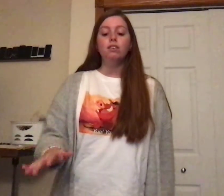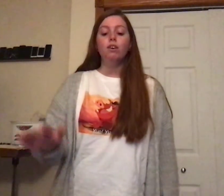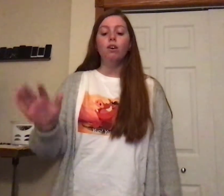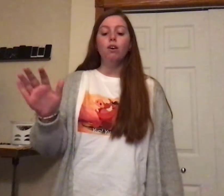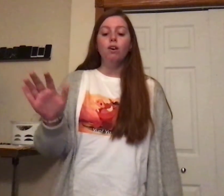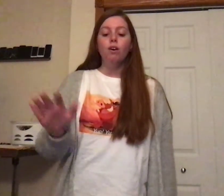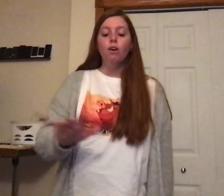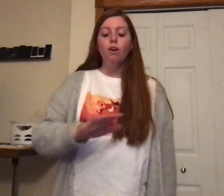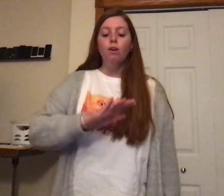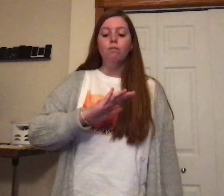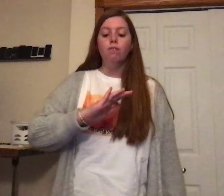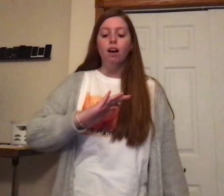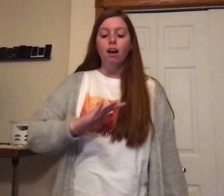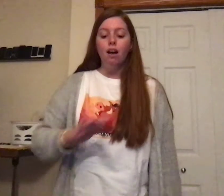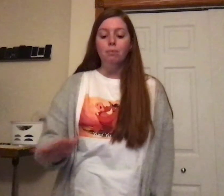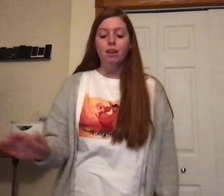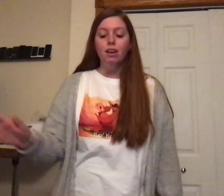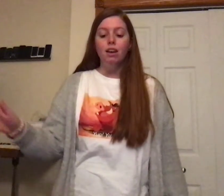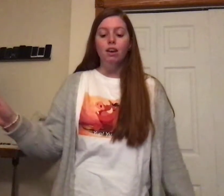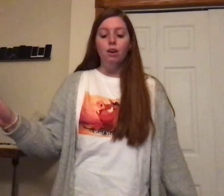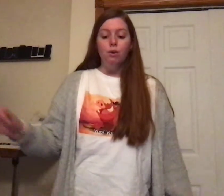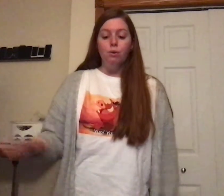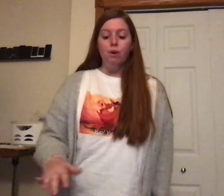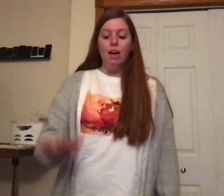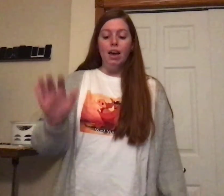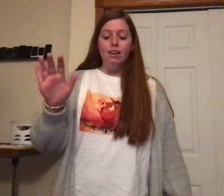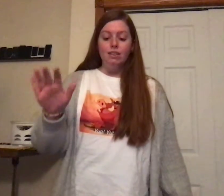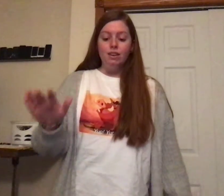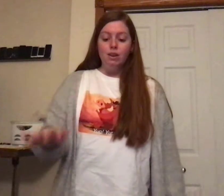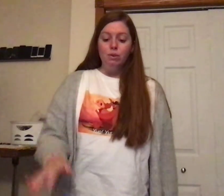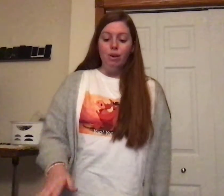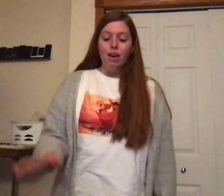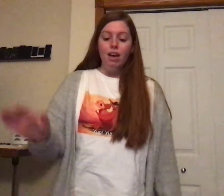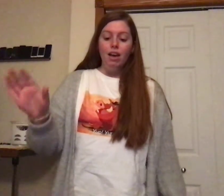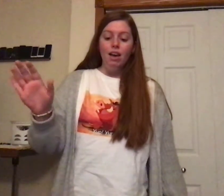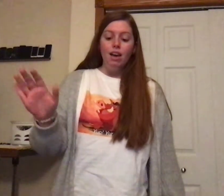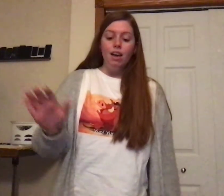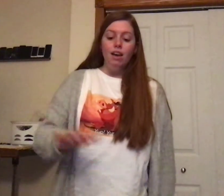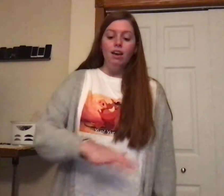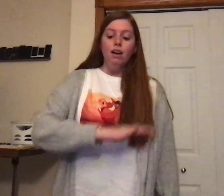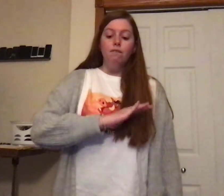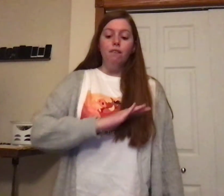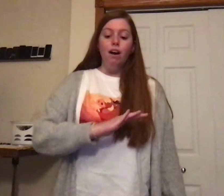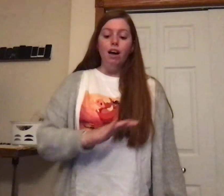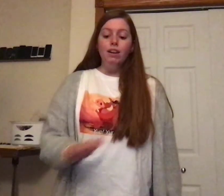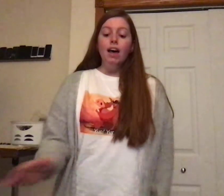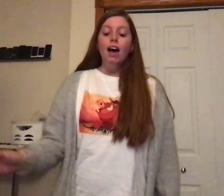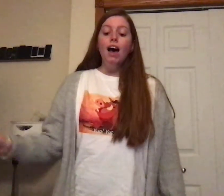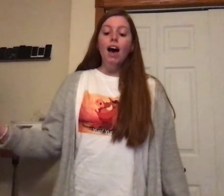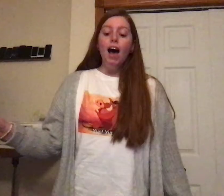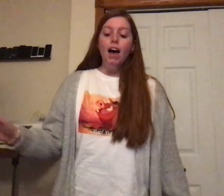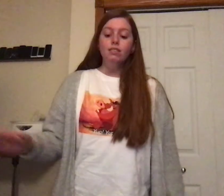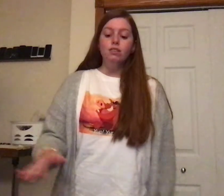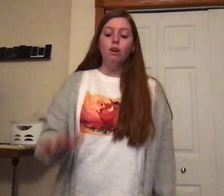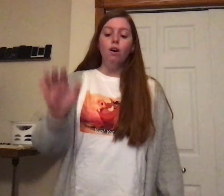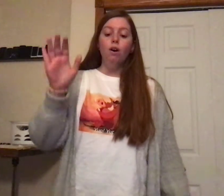Sol, Fa, Mi, Re, Di, Re, Fa, La, Sol,